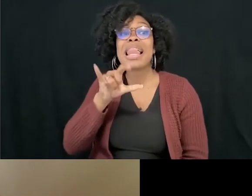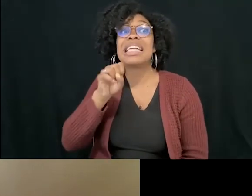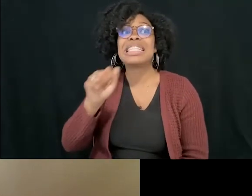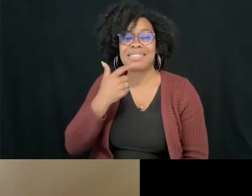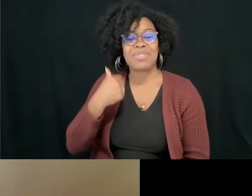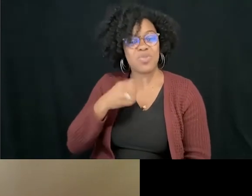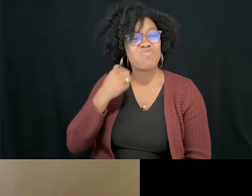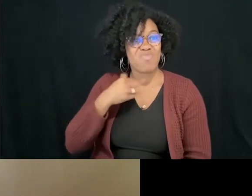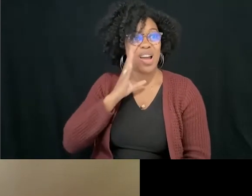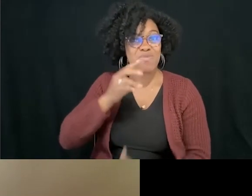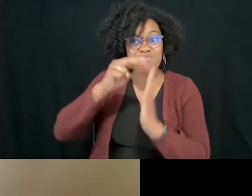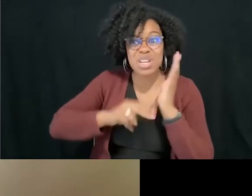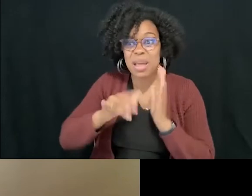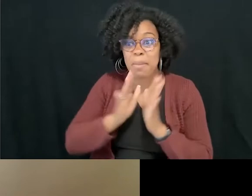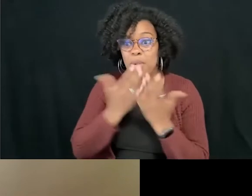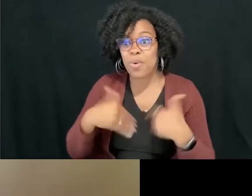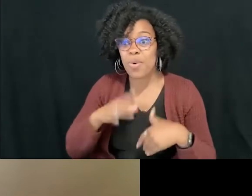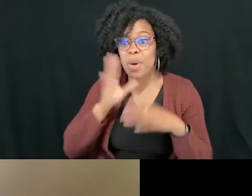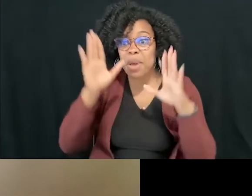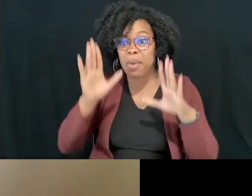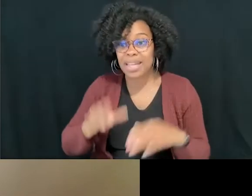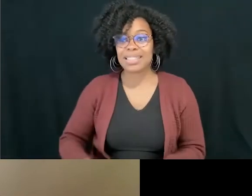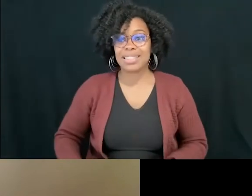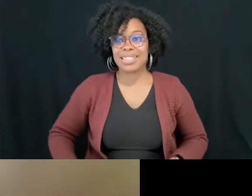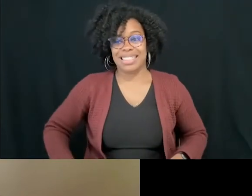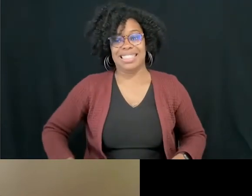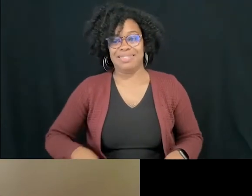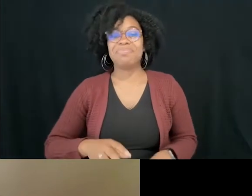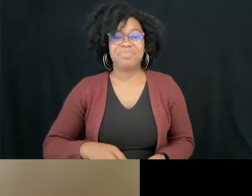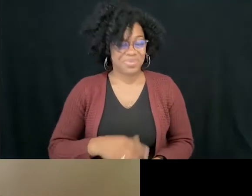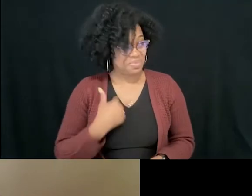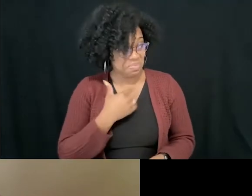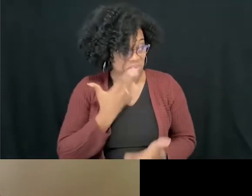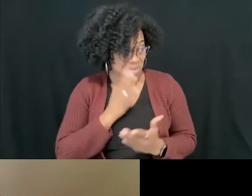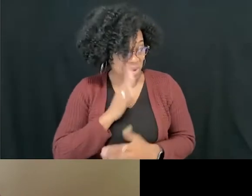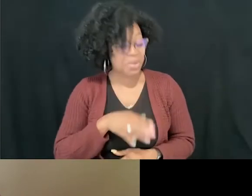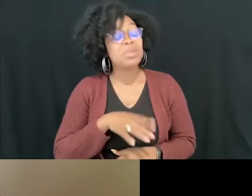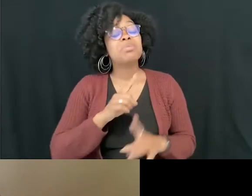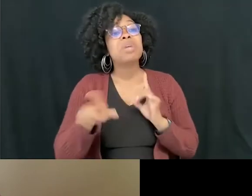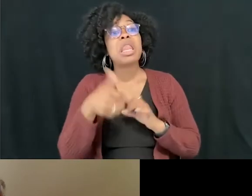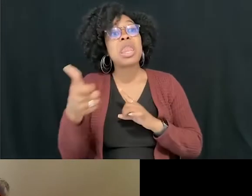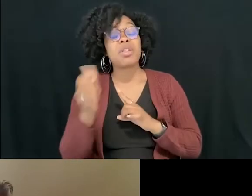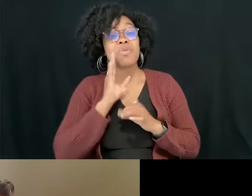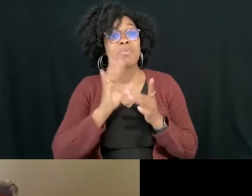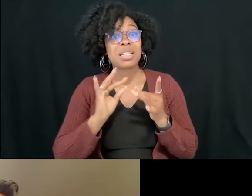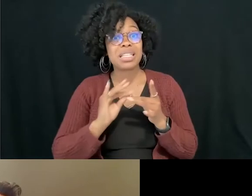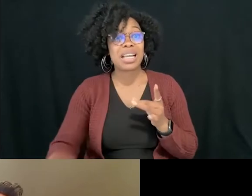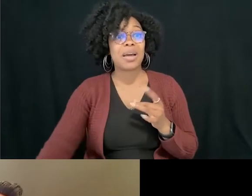So the other the other thing I'll say is that is that is that with